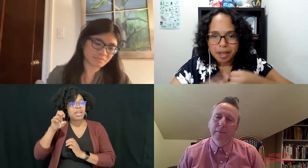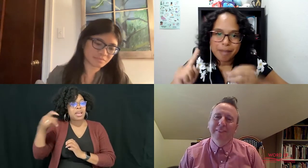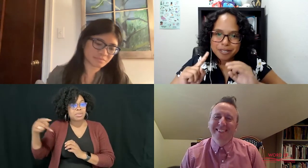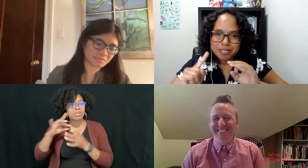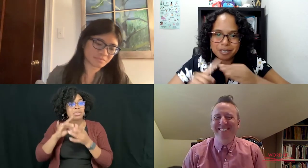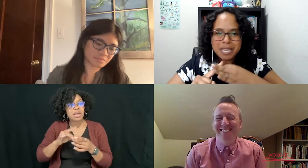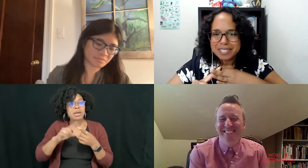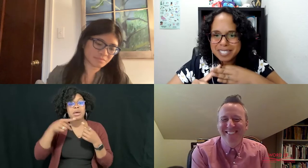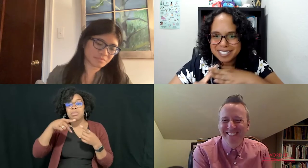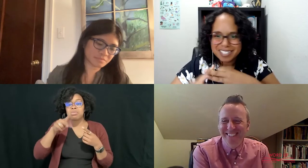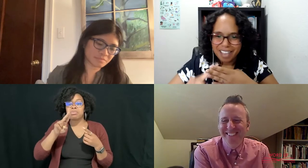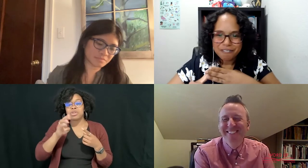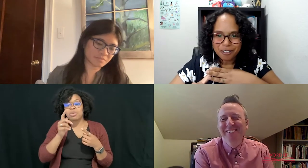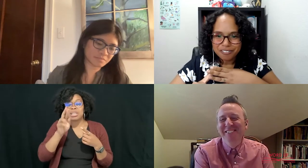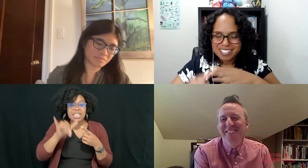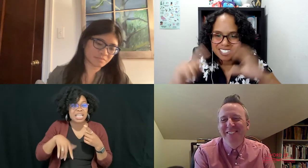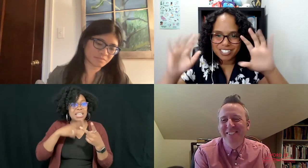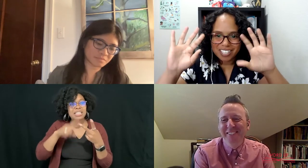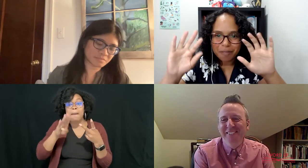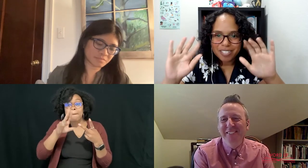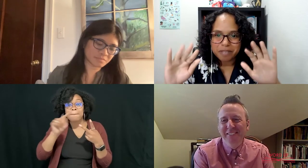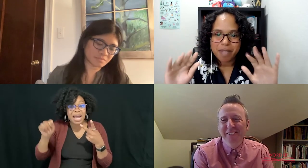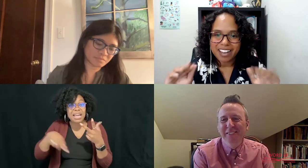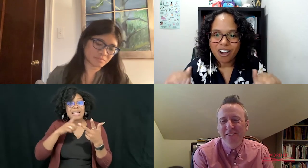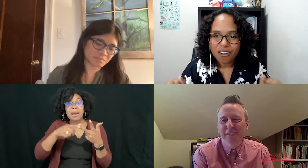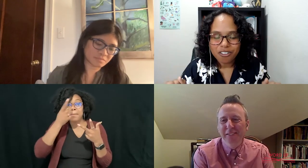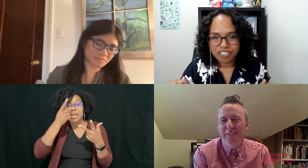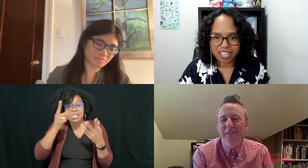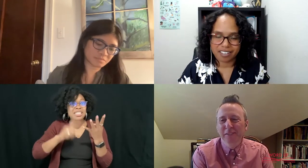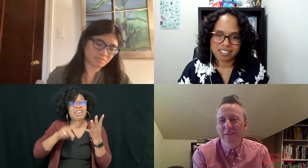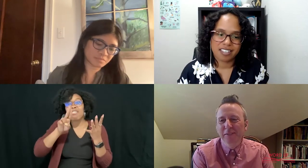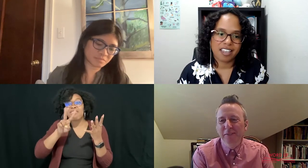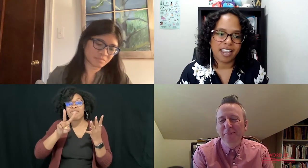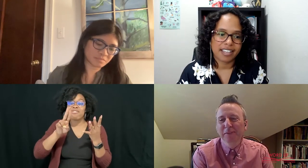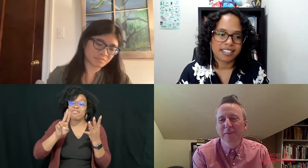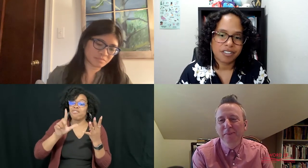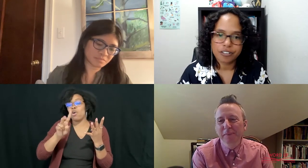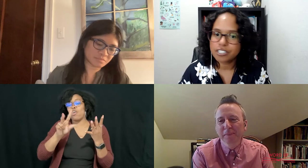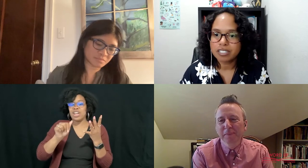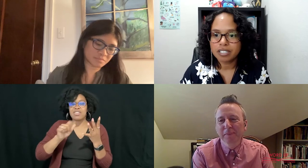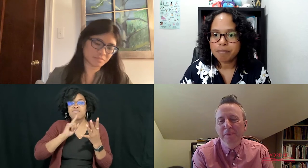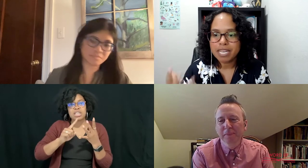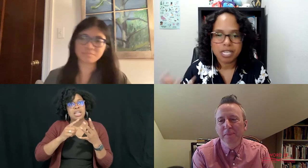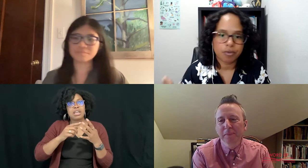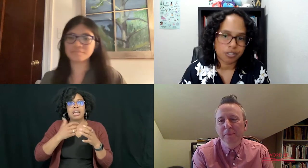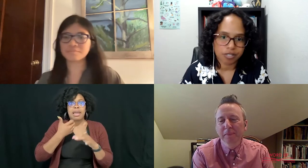about penises and vulvas, and just help to unpack all the things. And there are just many, many resources.